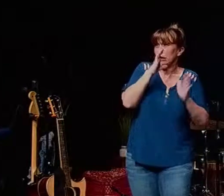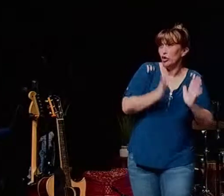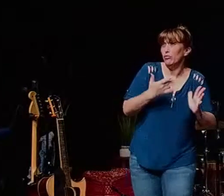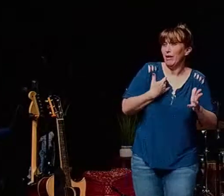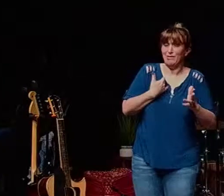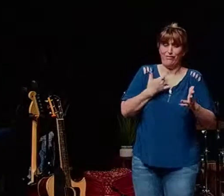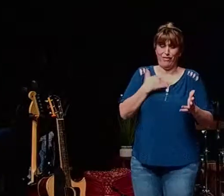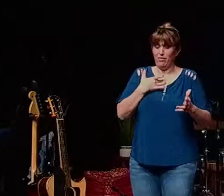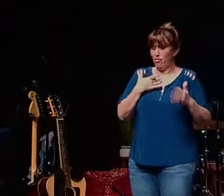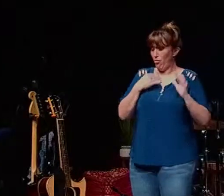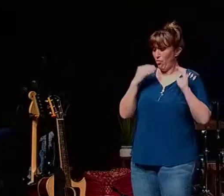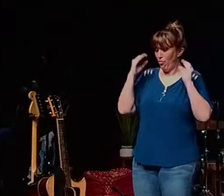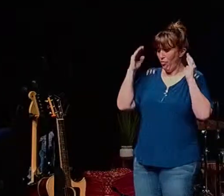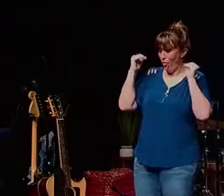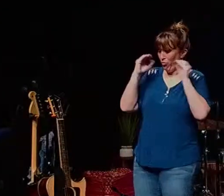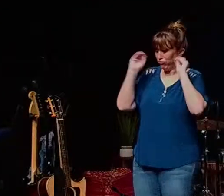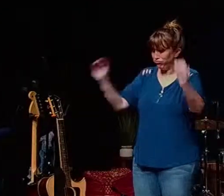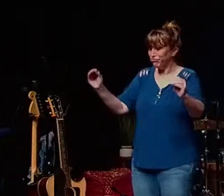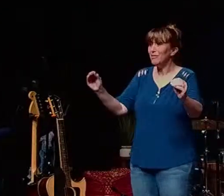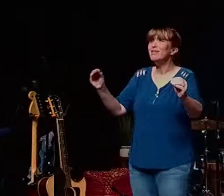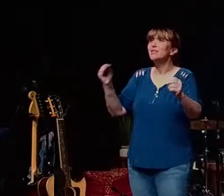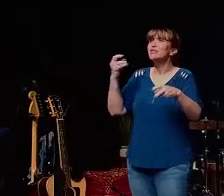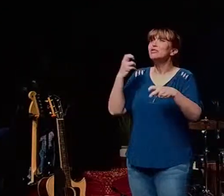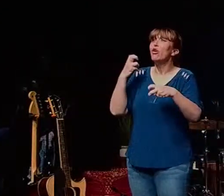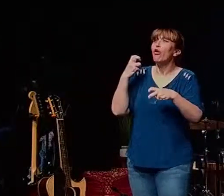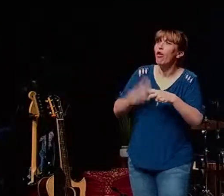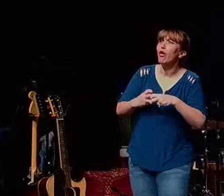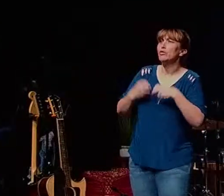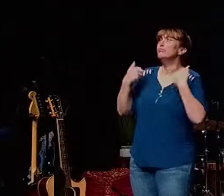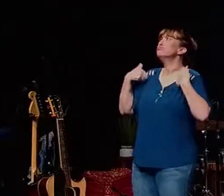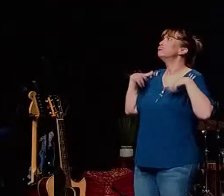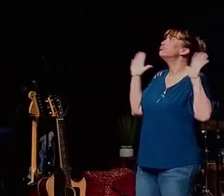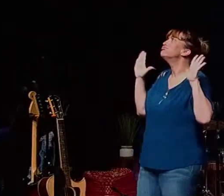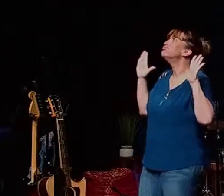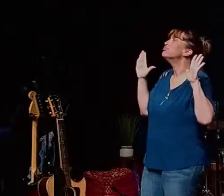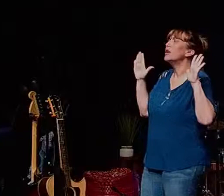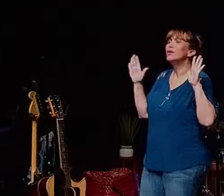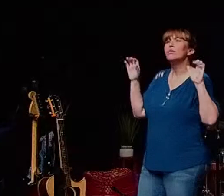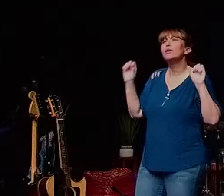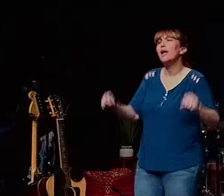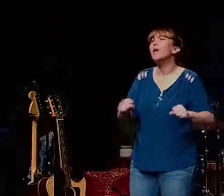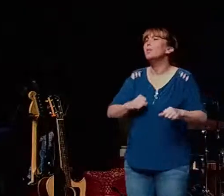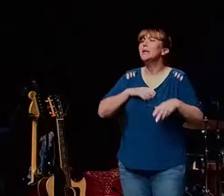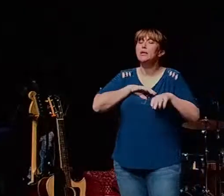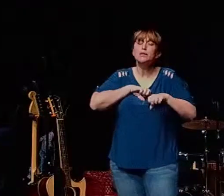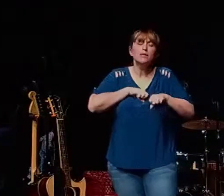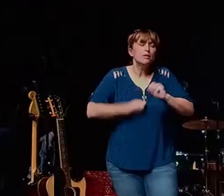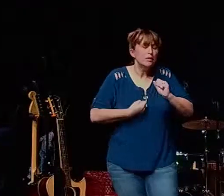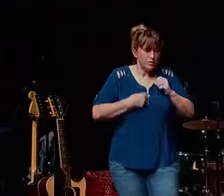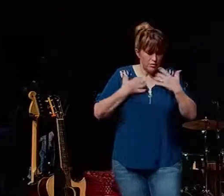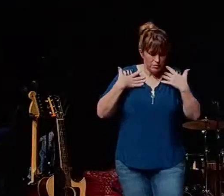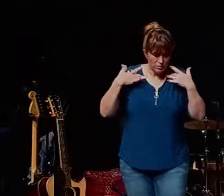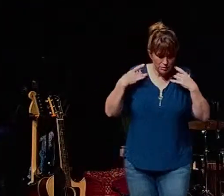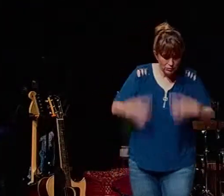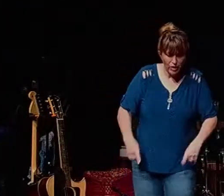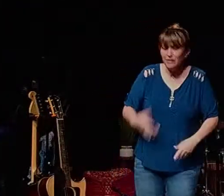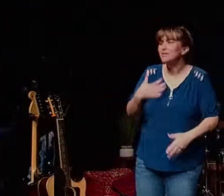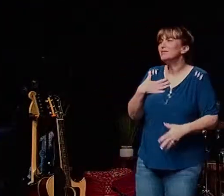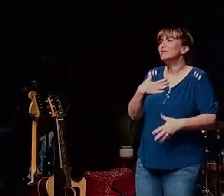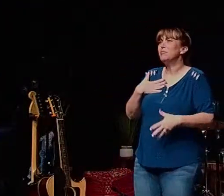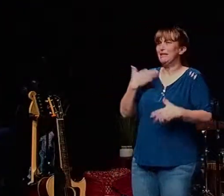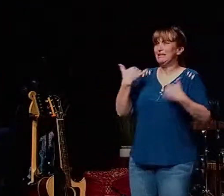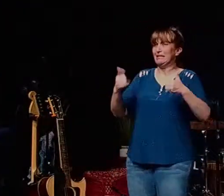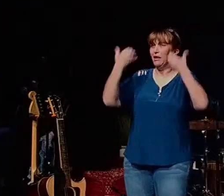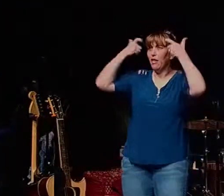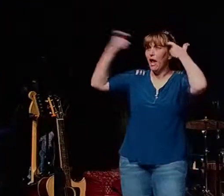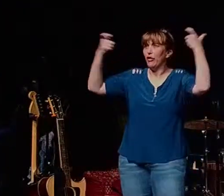sometimes it's hard to turn yourself in you could be absolutely miserable and completely arrogant at the same time have